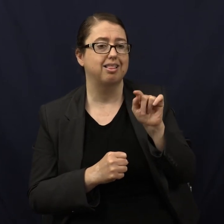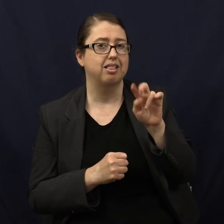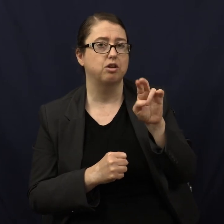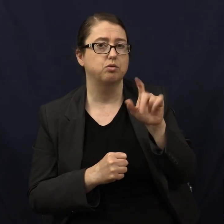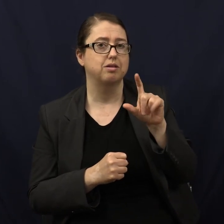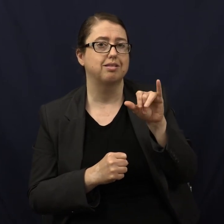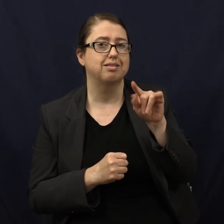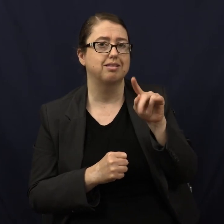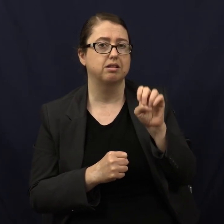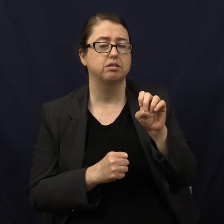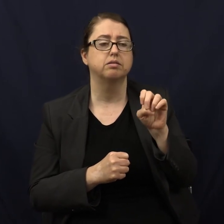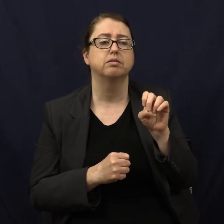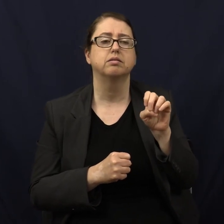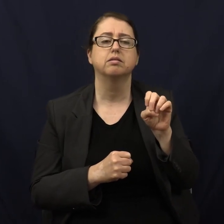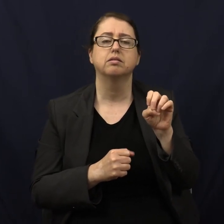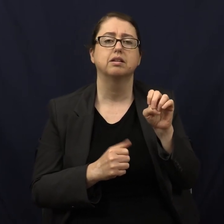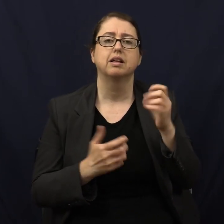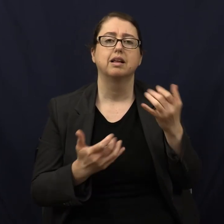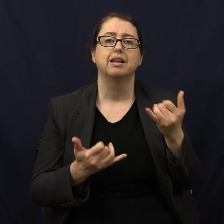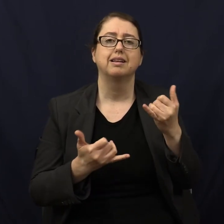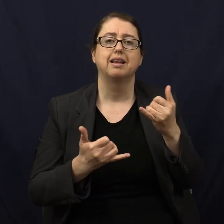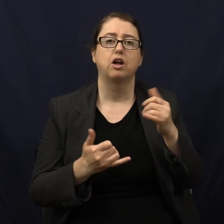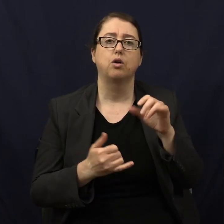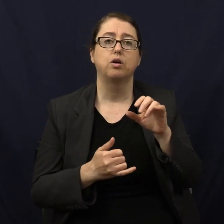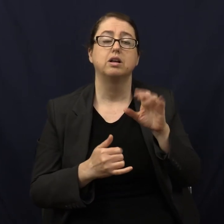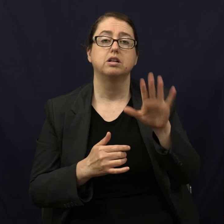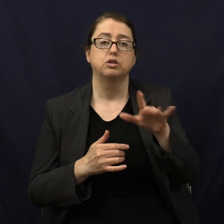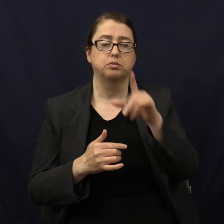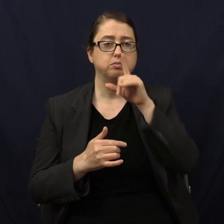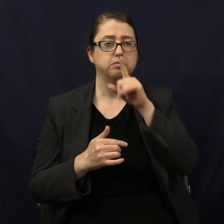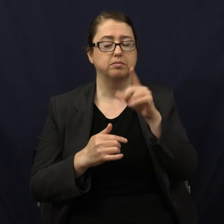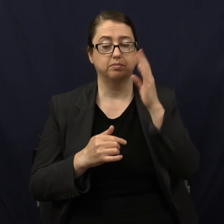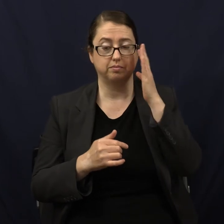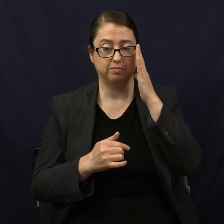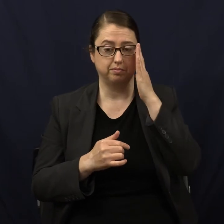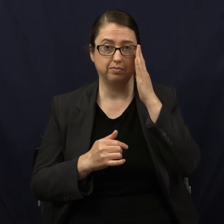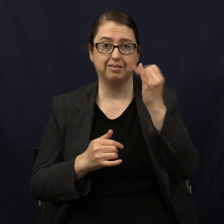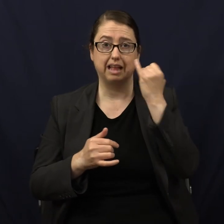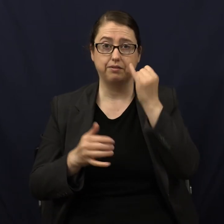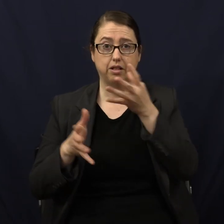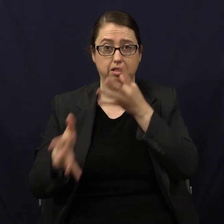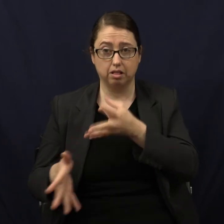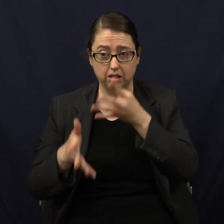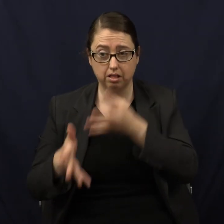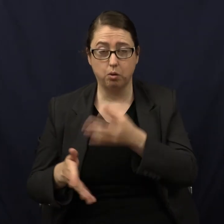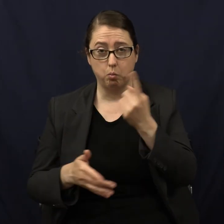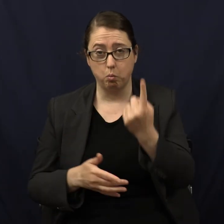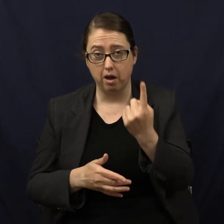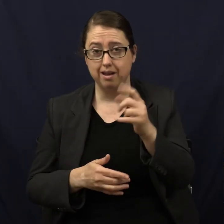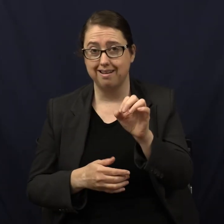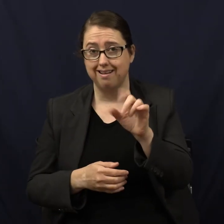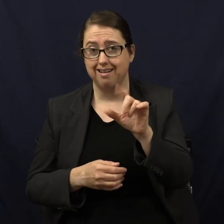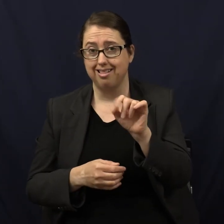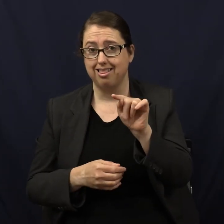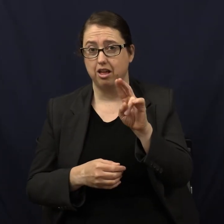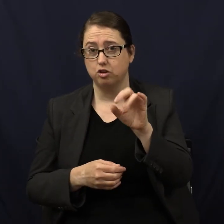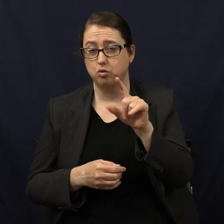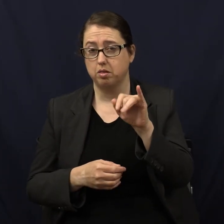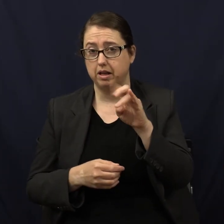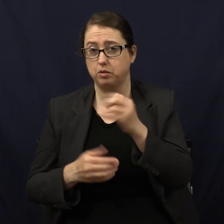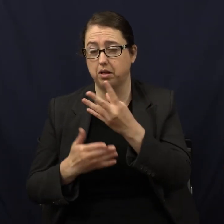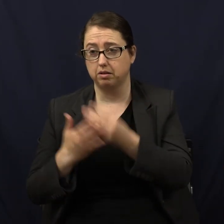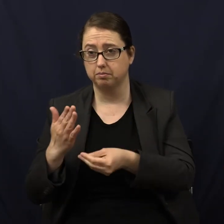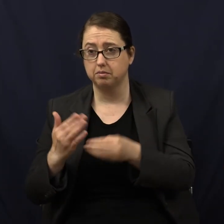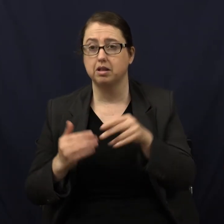What is the electrolyte you would lose most of if you were vomiting and had diarrhea? Potassium.